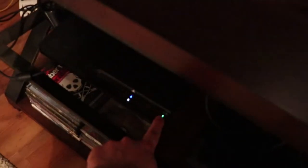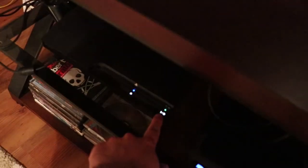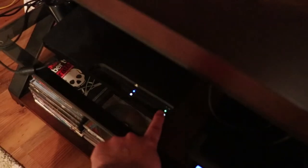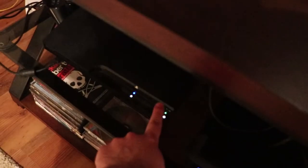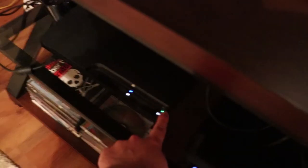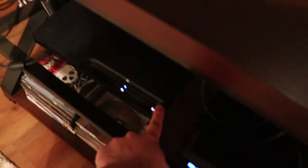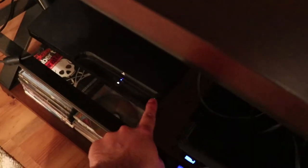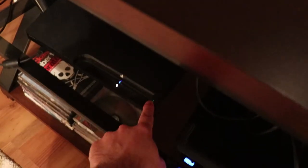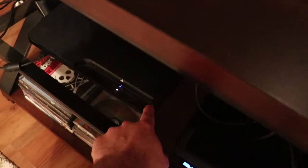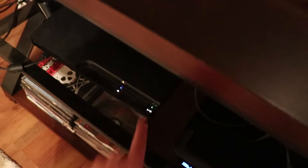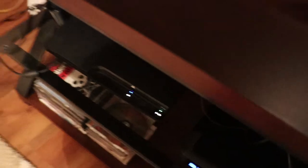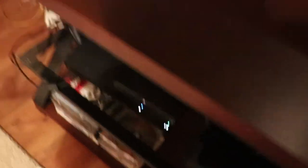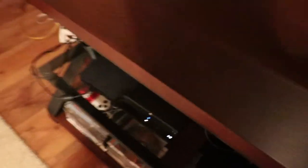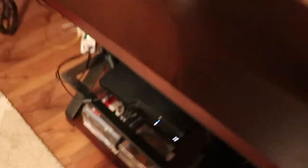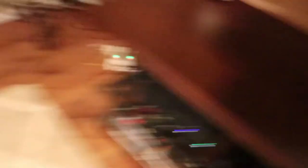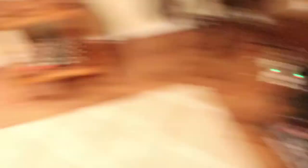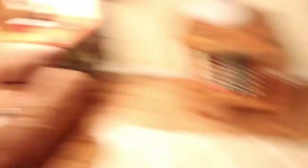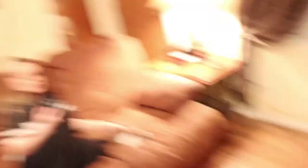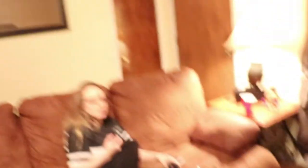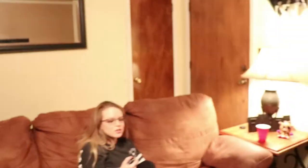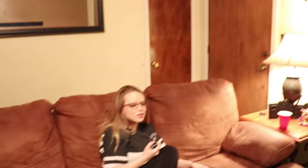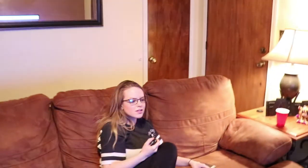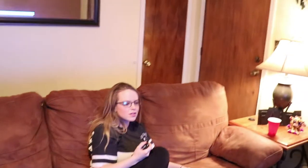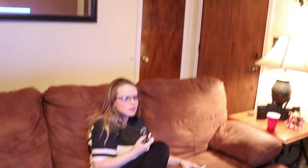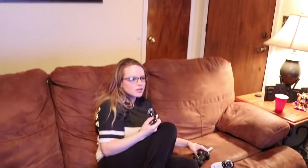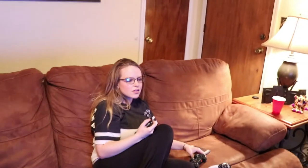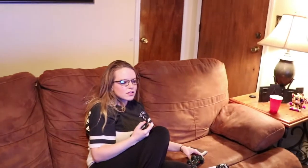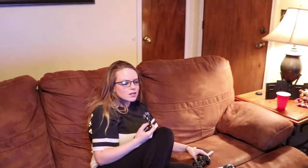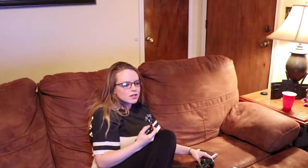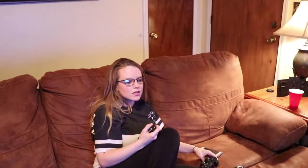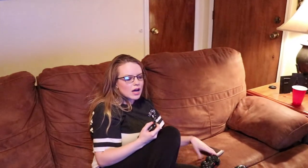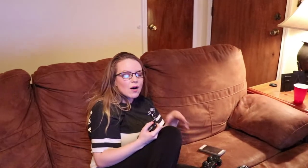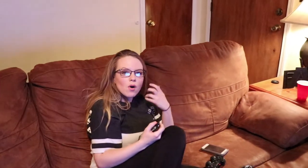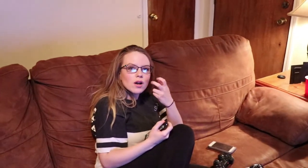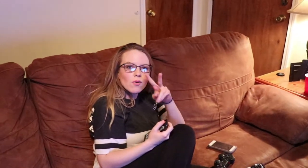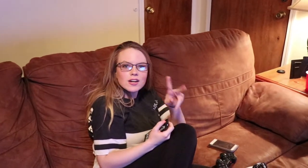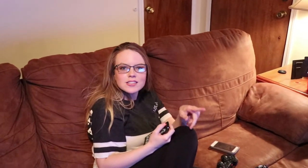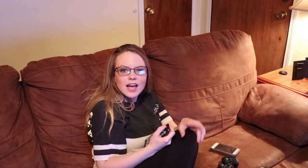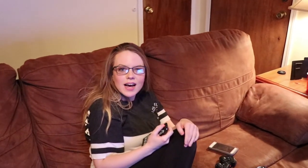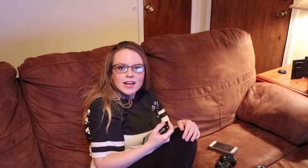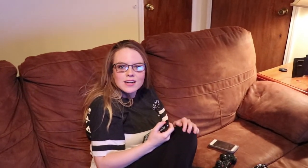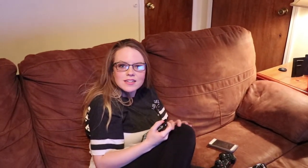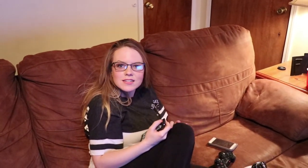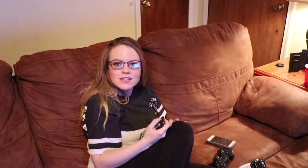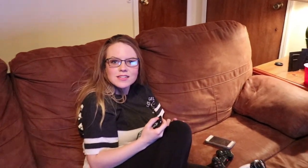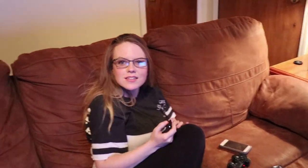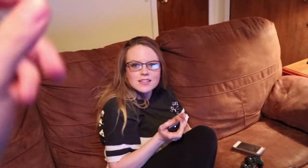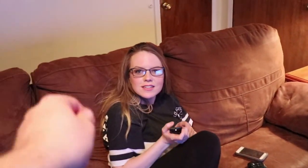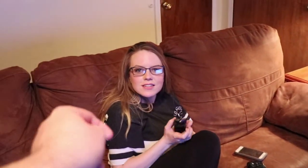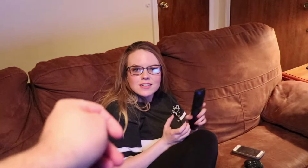Dude. Dude. I want to watch that. Too bad.